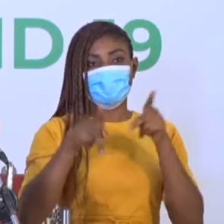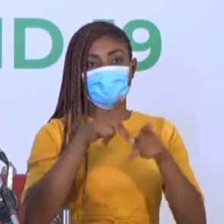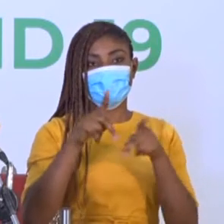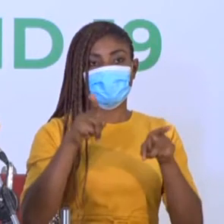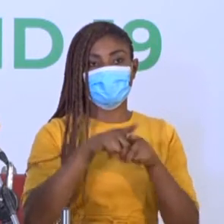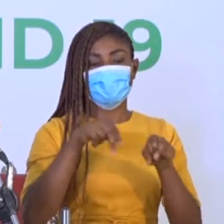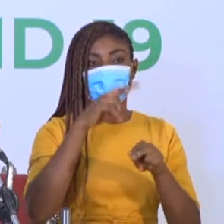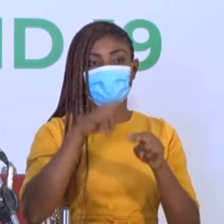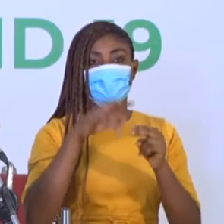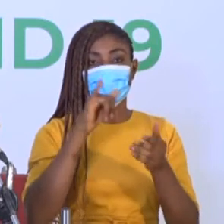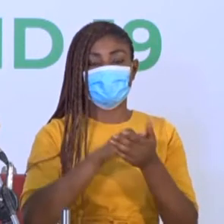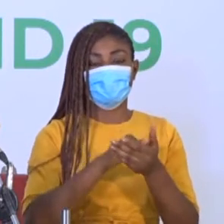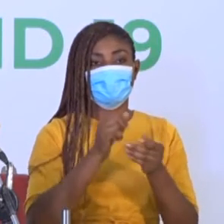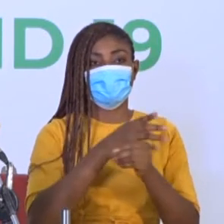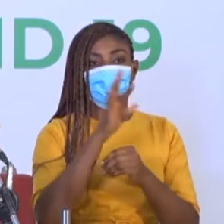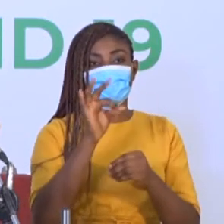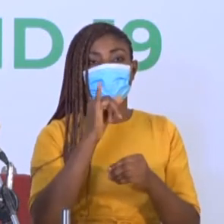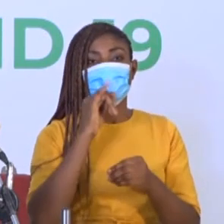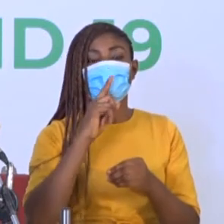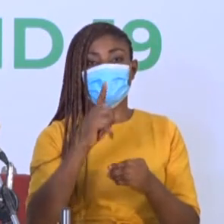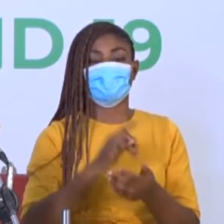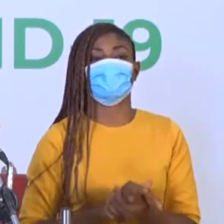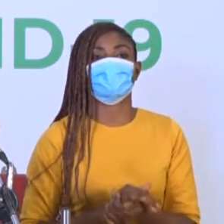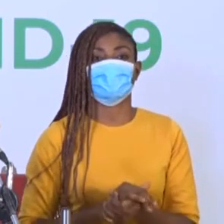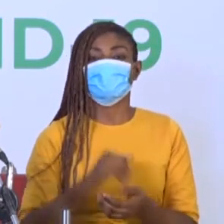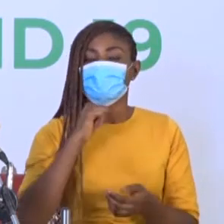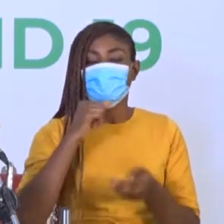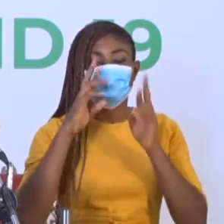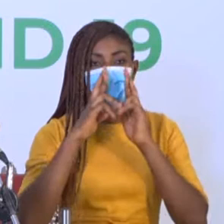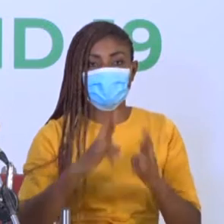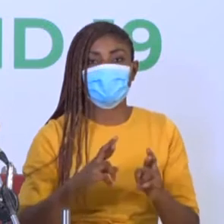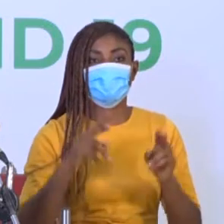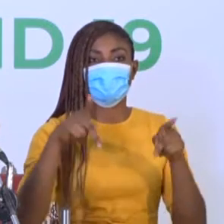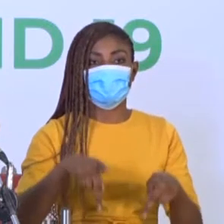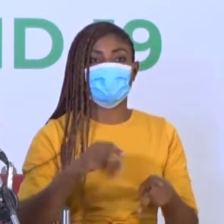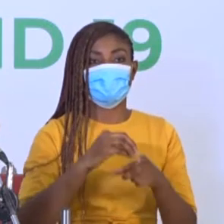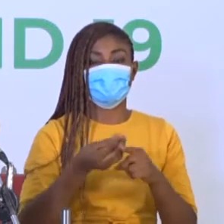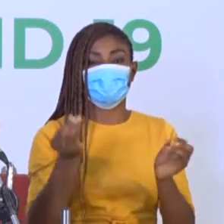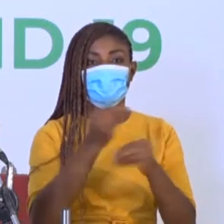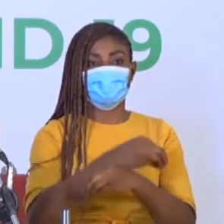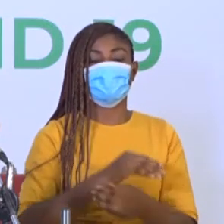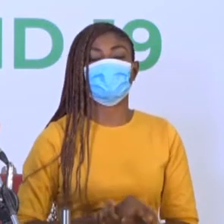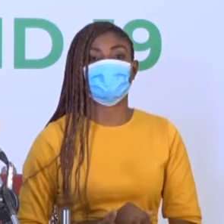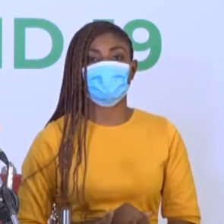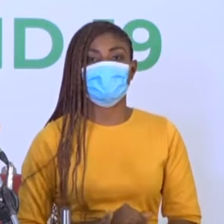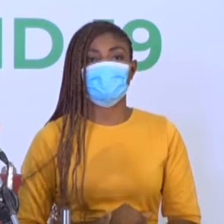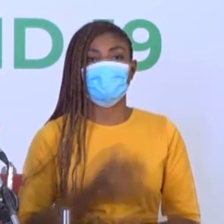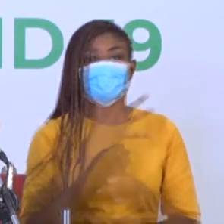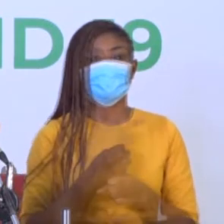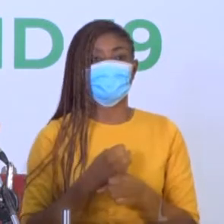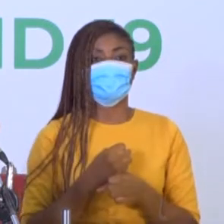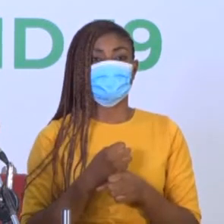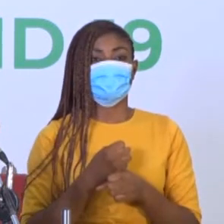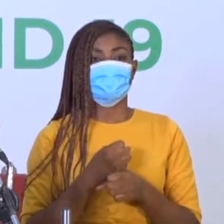Mustafa, Chairman of the PTF and Secretary to the Government of the Federation, made this known at the National Briefing in Abuja.